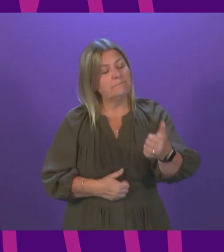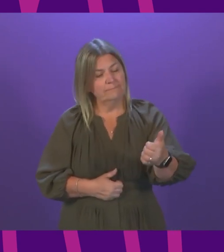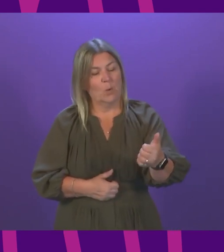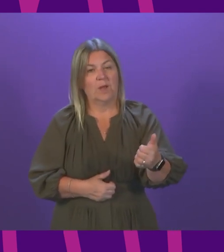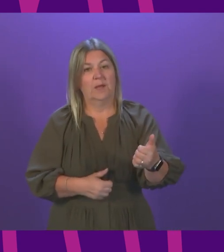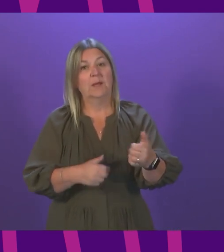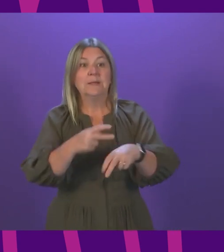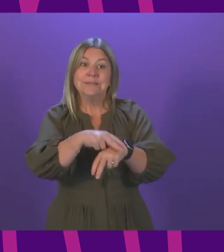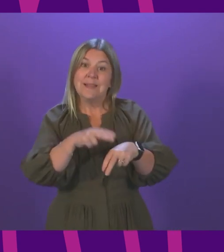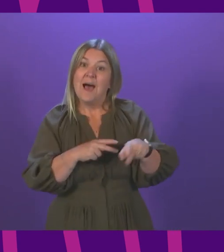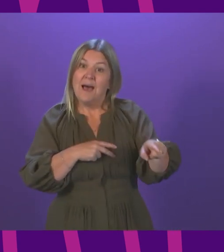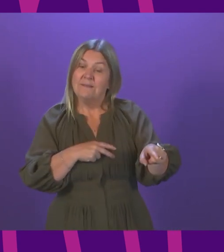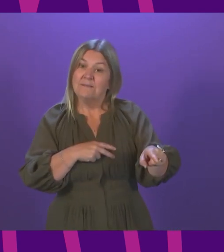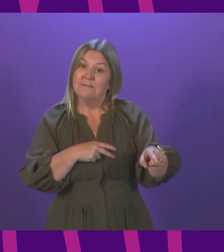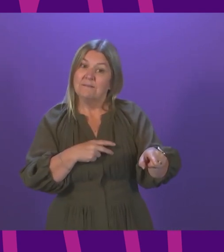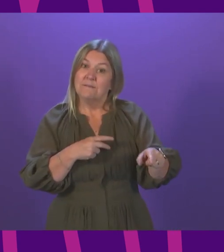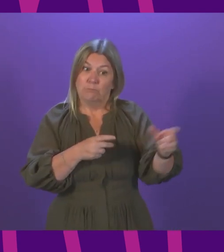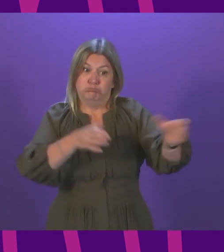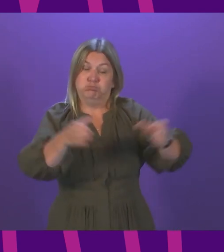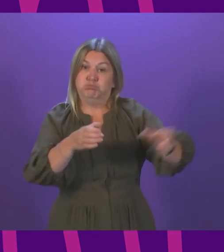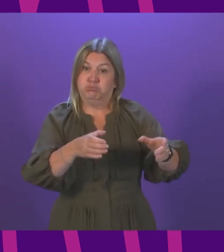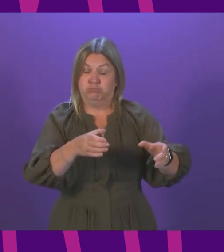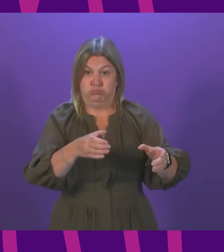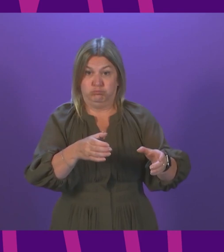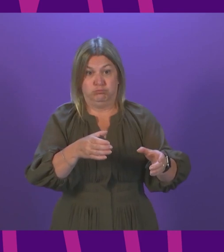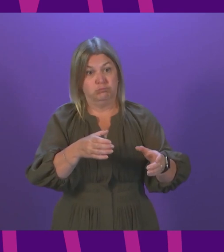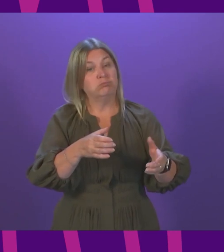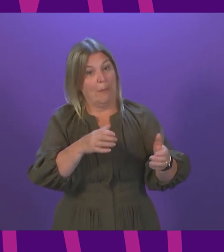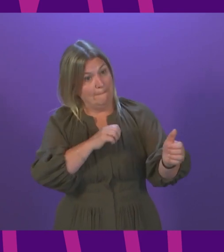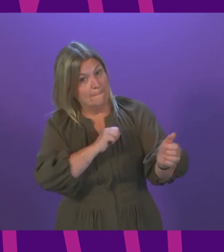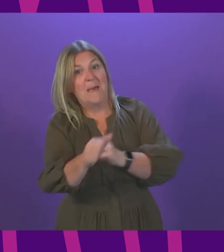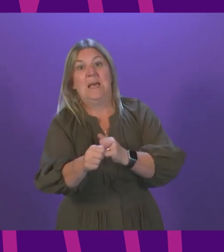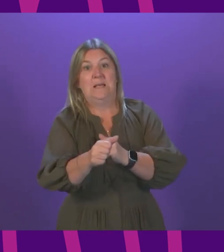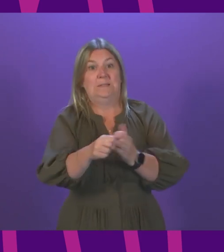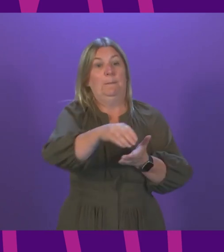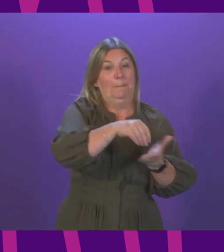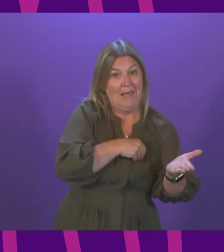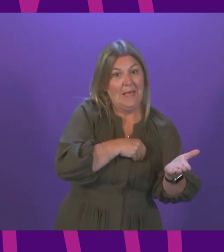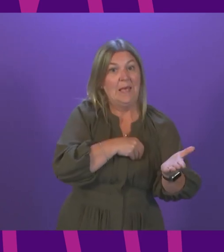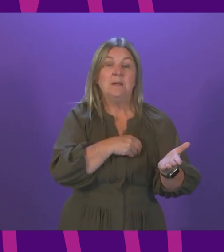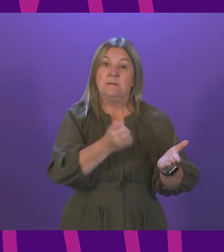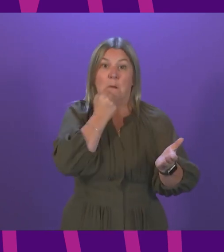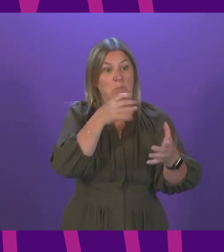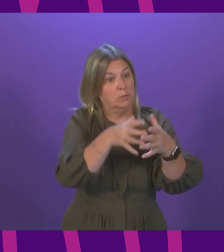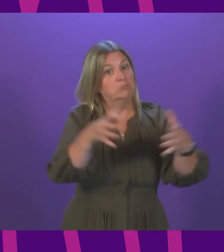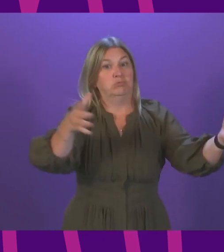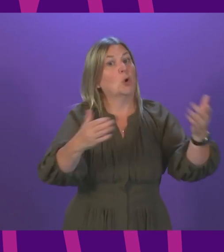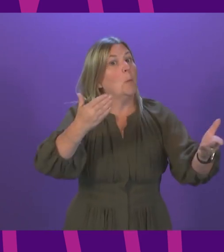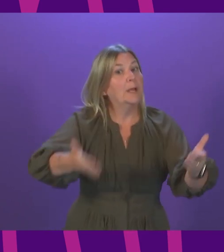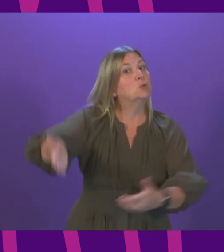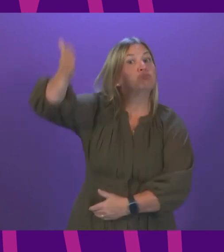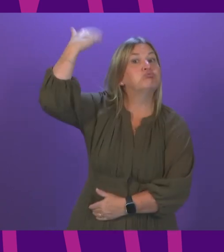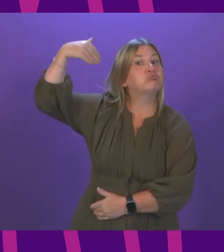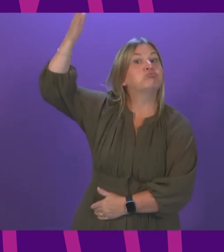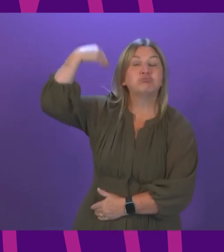under this government is at record levels. Not only at record levels, but we have the best paid NHS staff here in Scotland than anywhere else in the